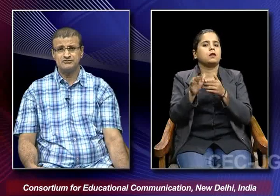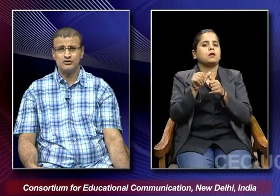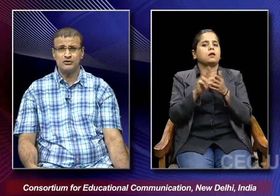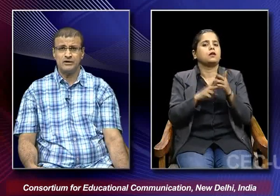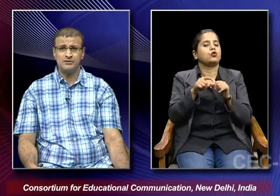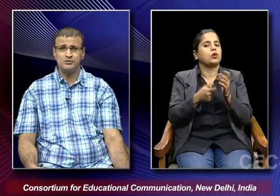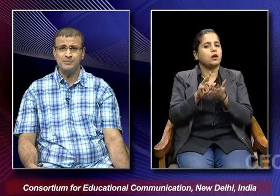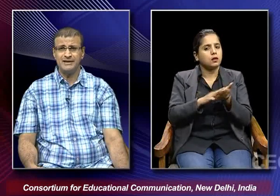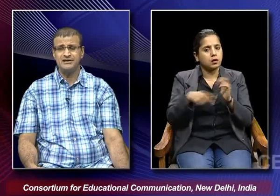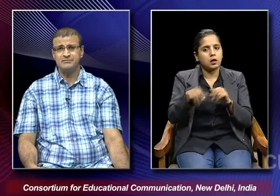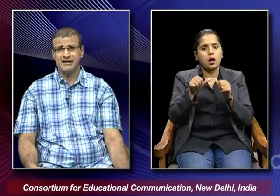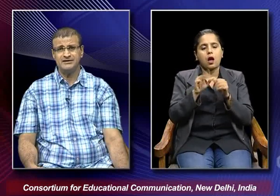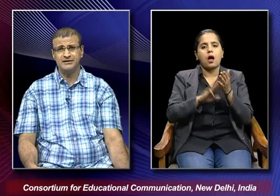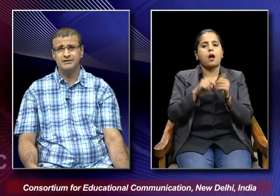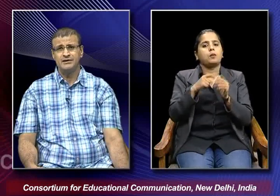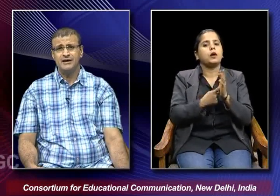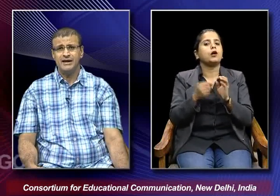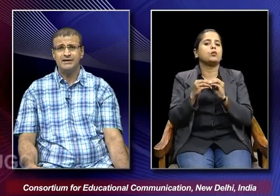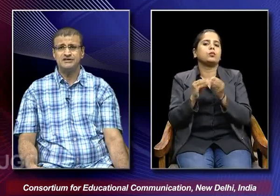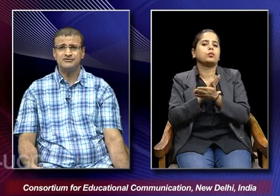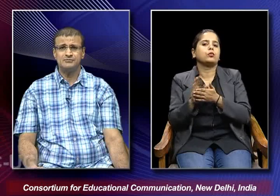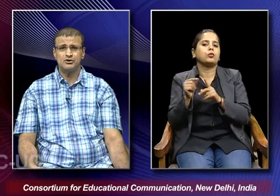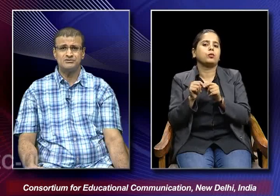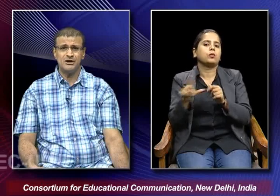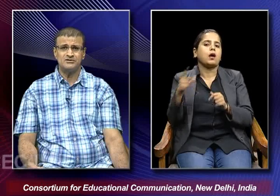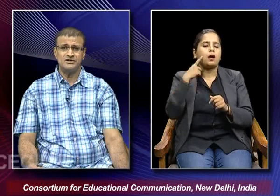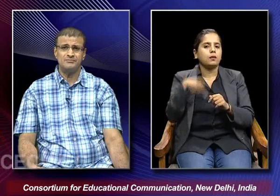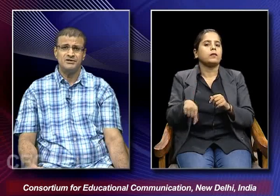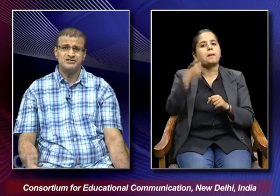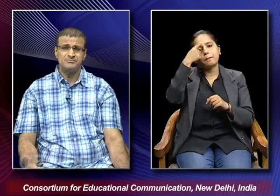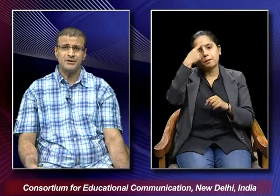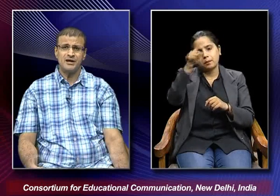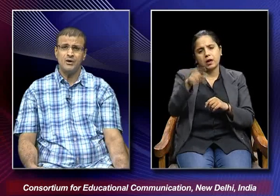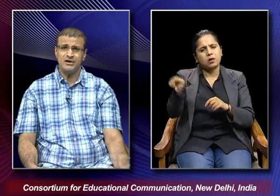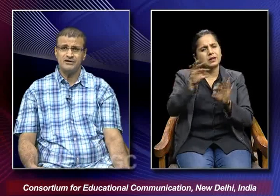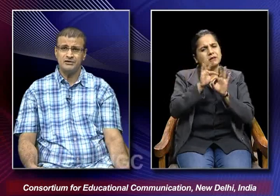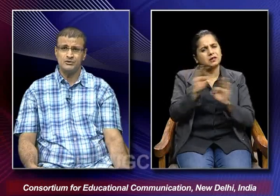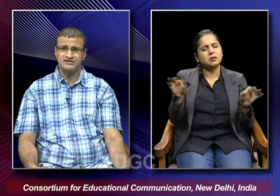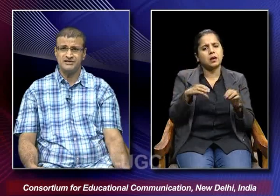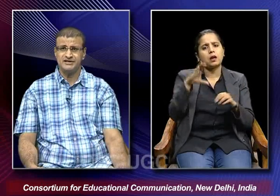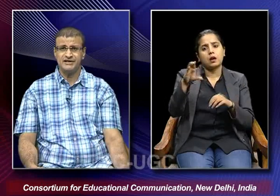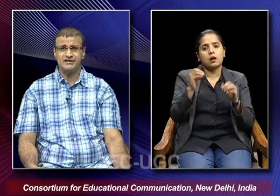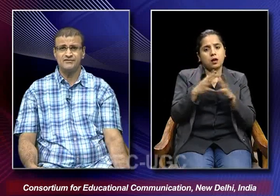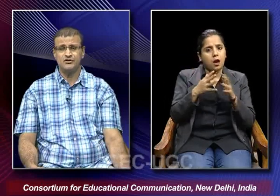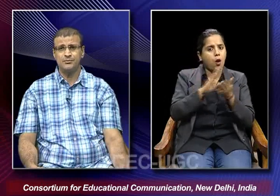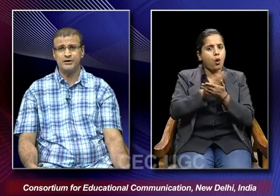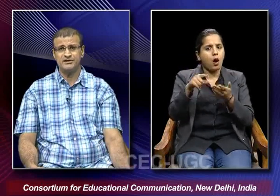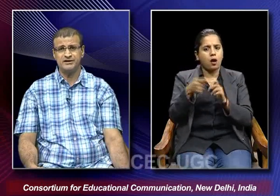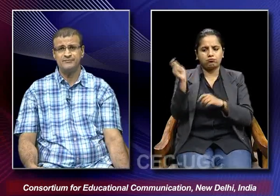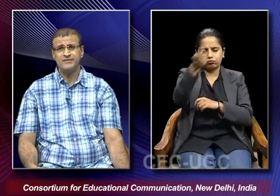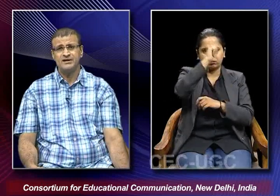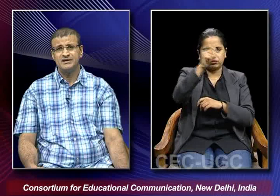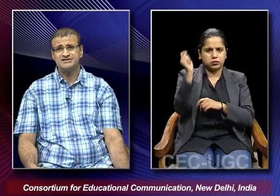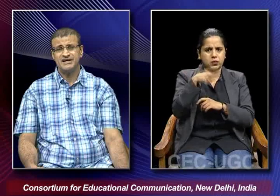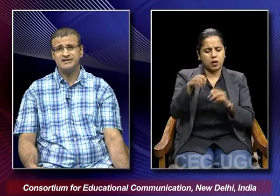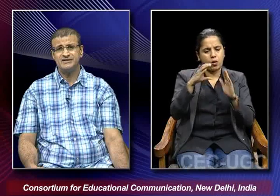the films were amar bhupali in marathi and this film talks about a simple cow herder who has an innate gift of poetry